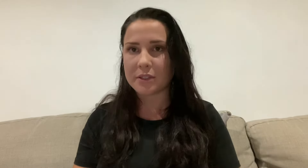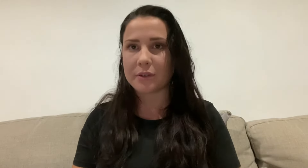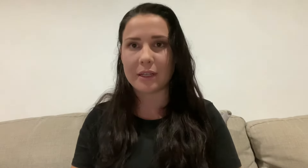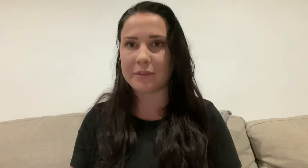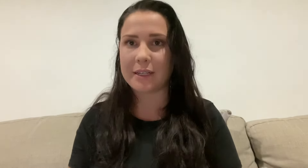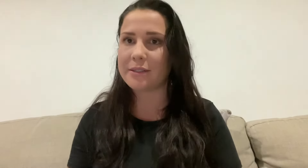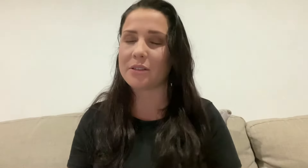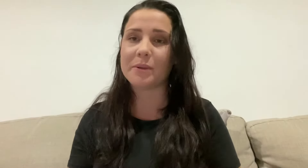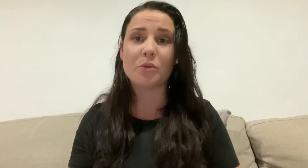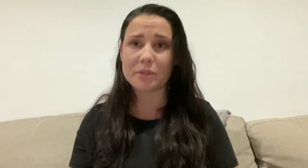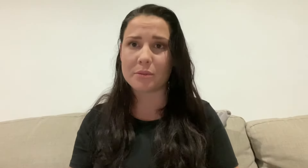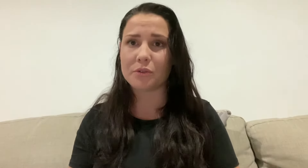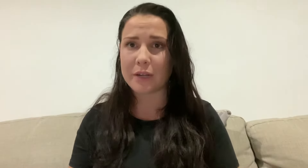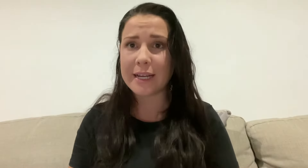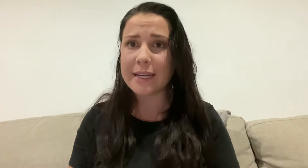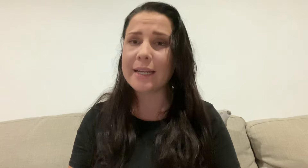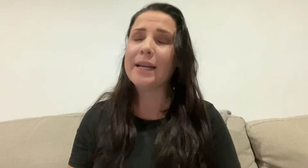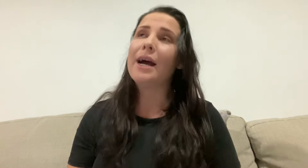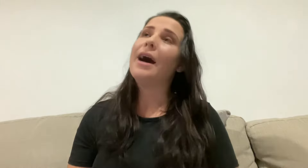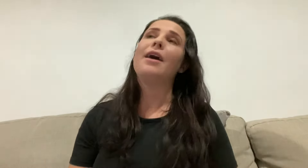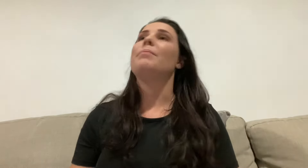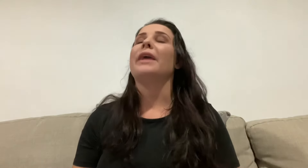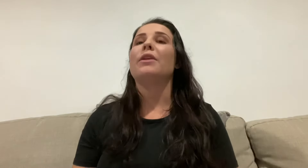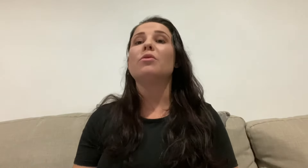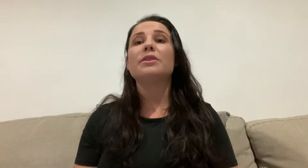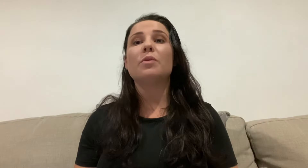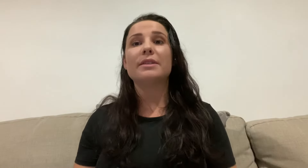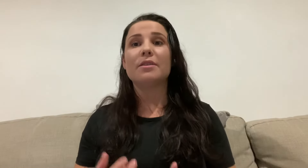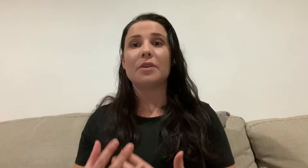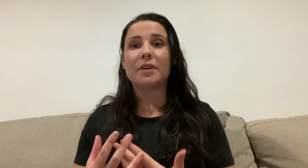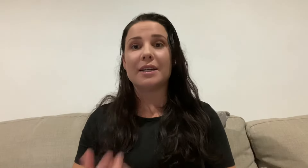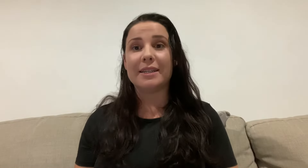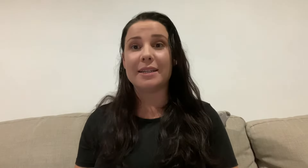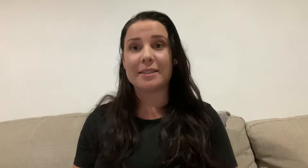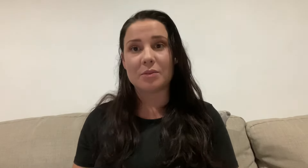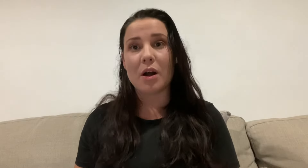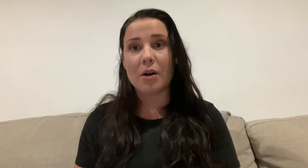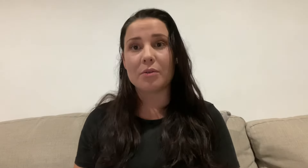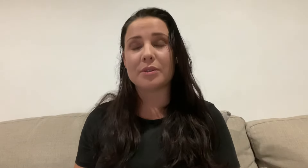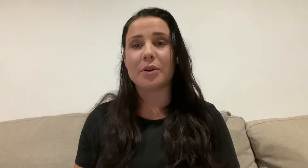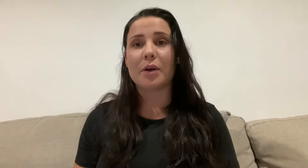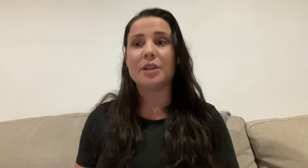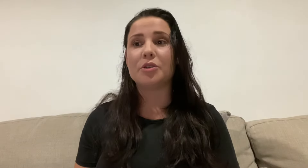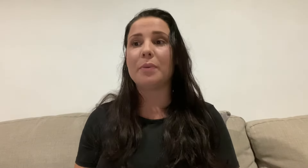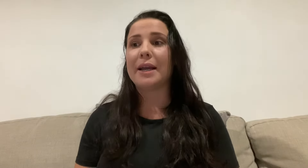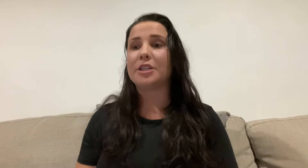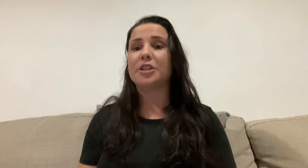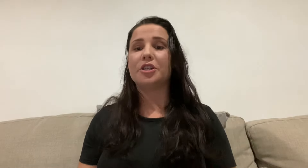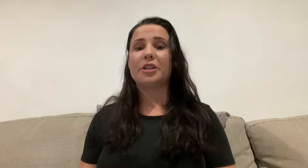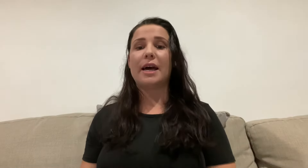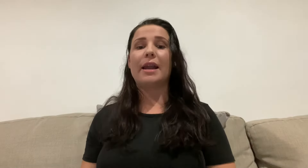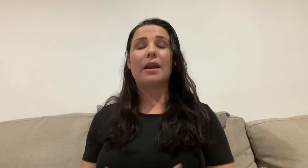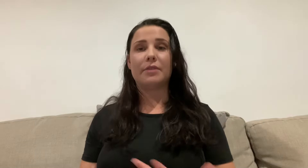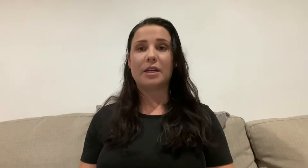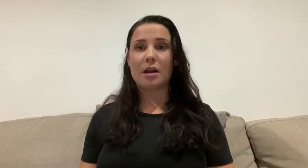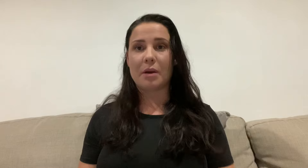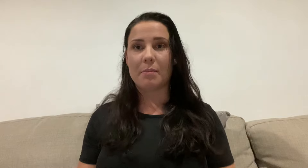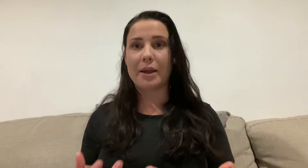so lovely. So it's been awesome to read. And also ones that have given ideas as well. So I do pay attention to that every time I make